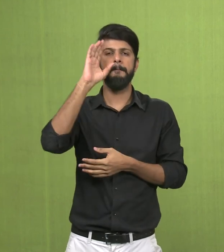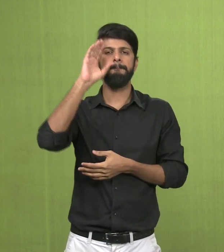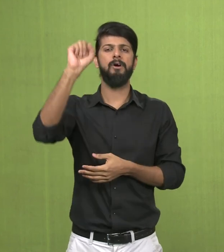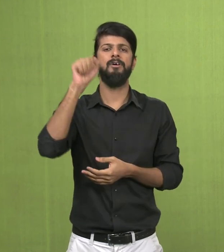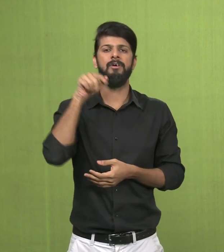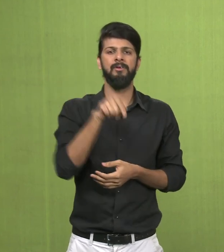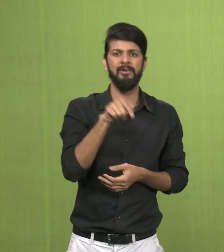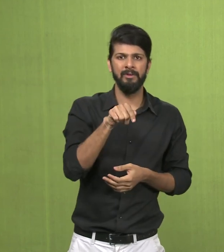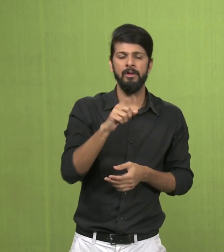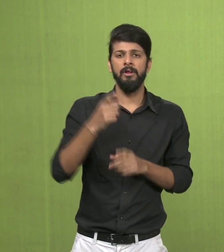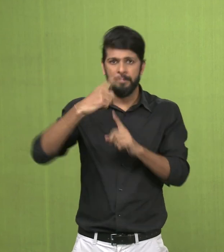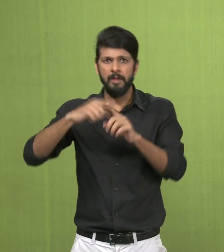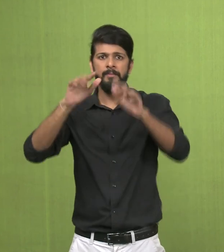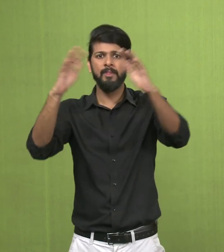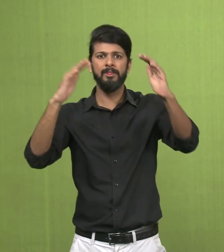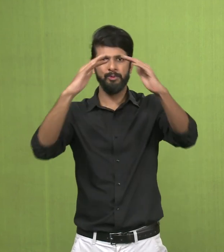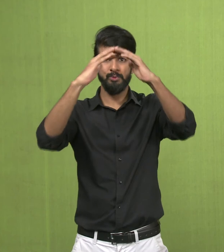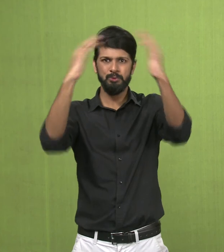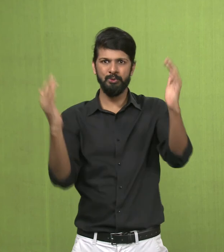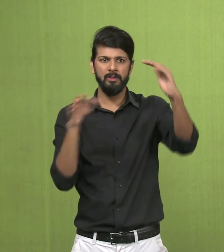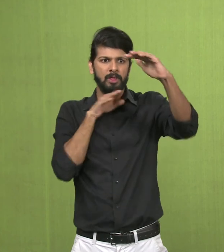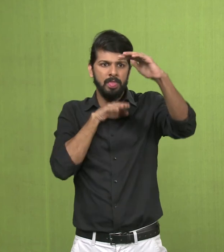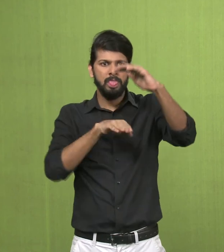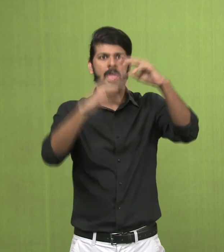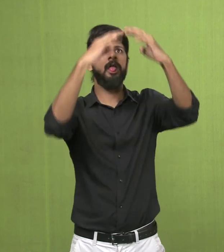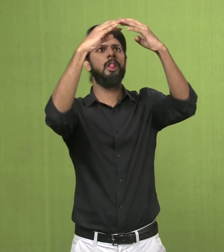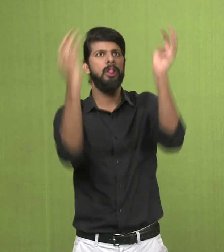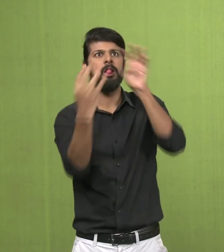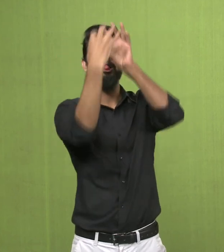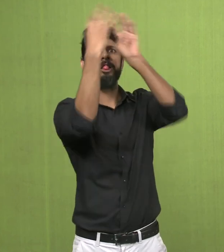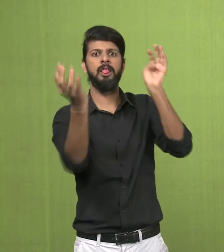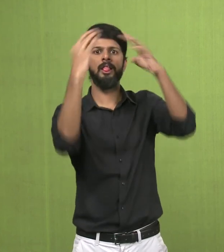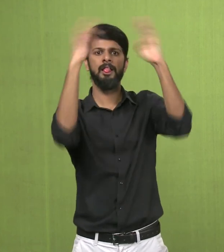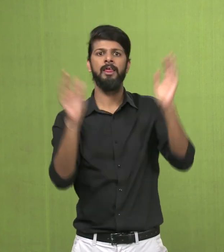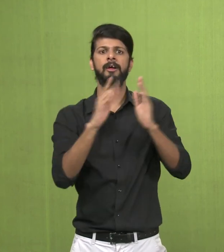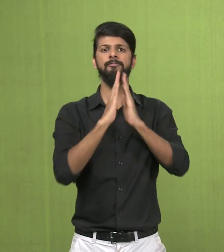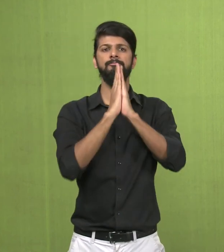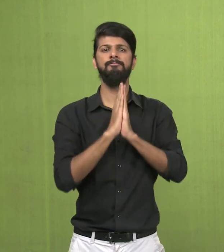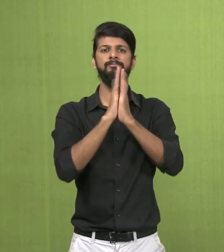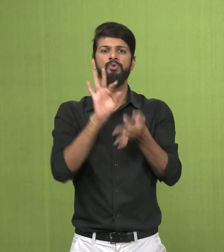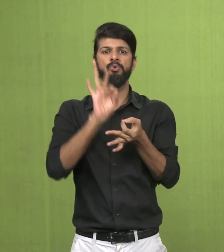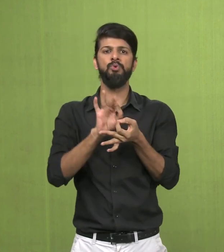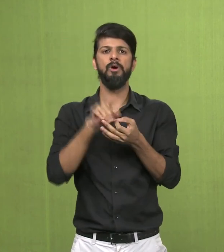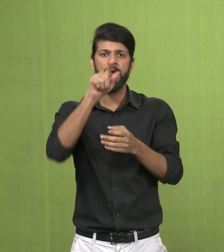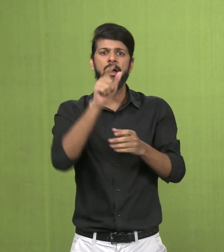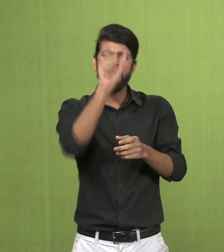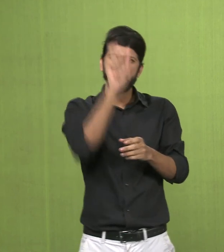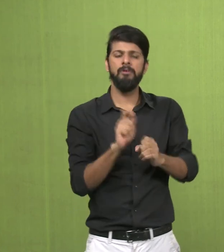And umbrellas or the chhatras which all of these were forms of depiction of